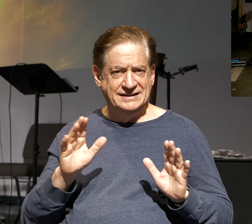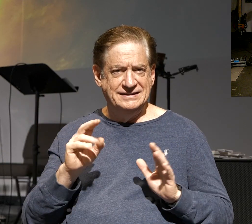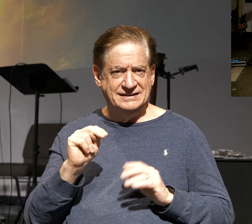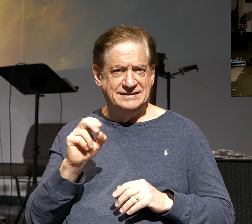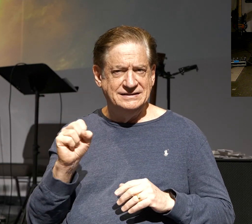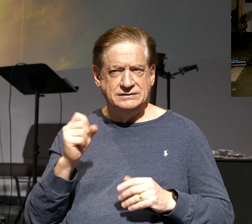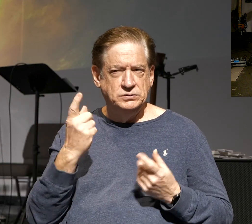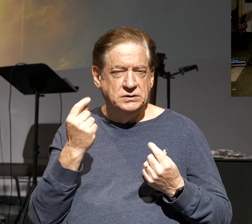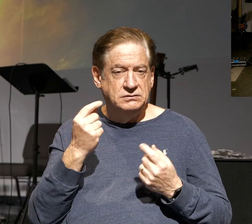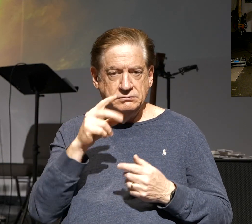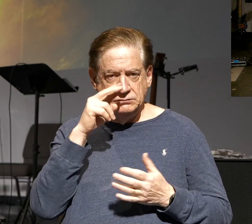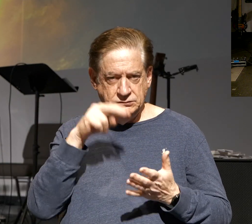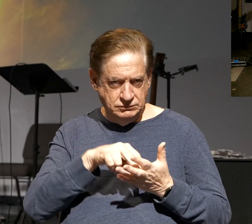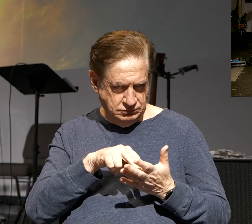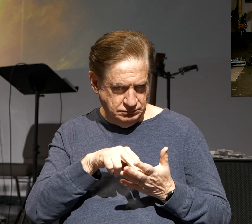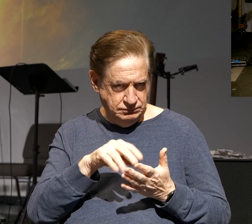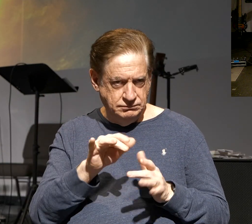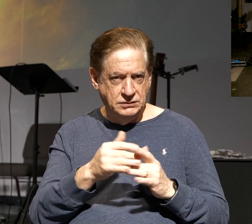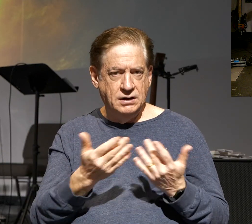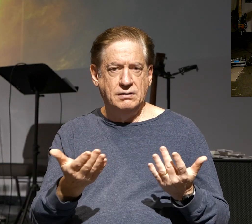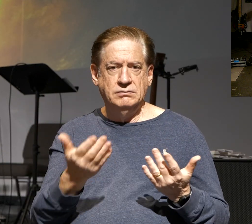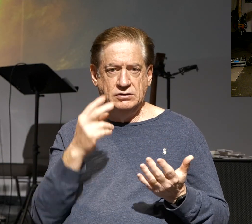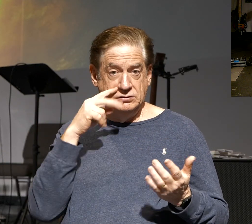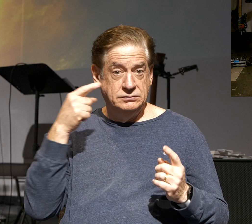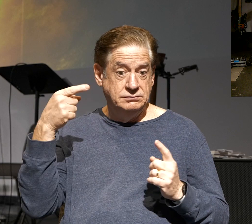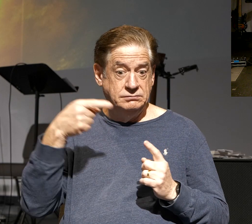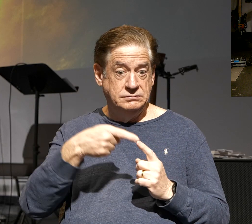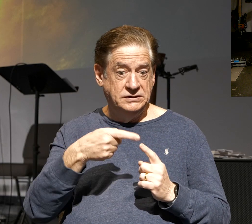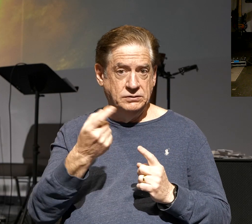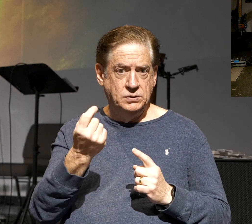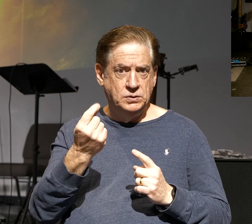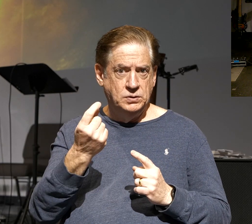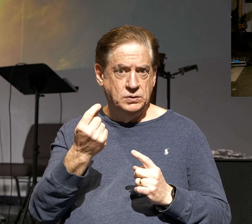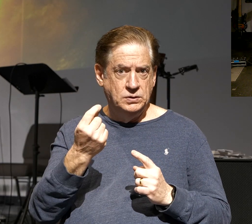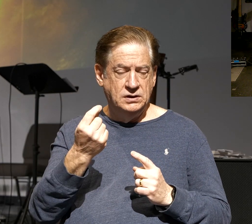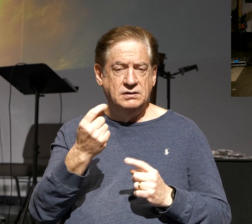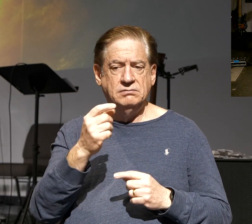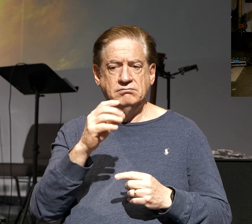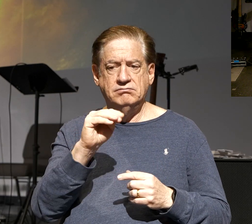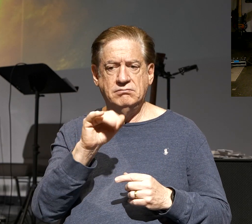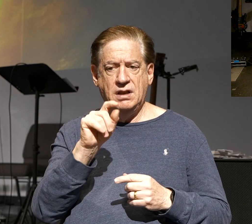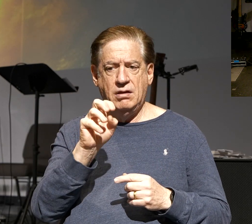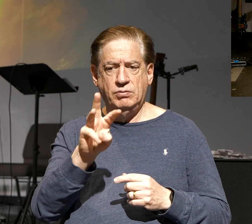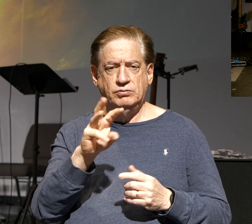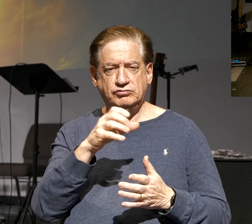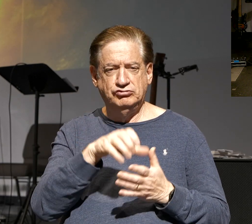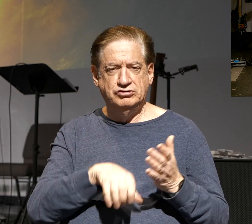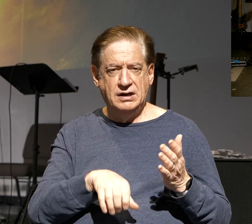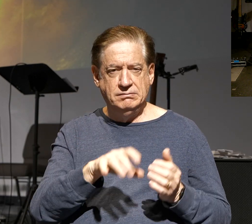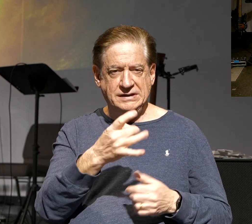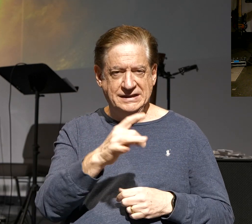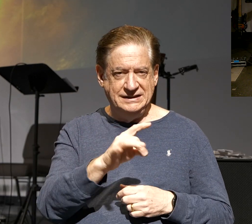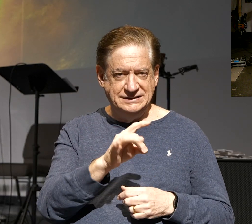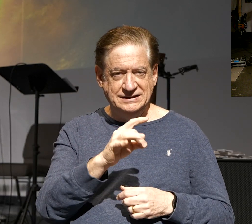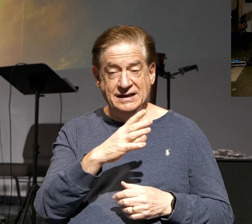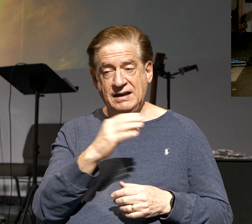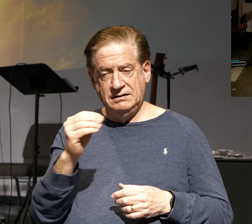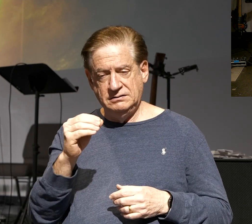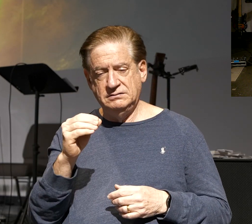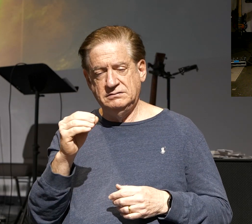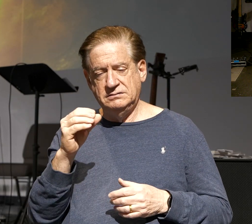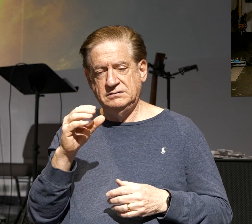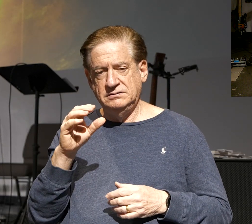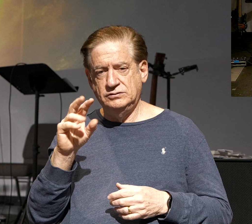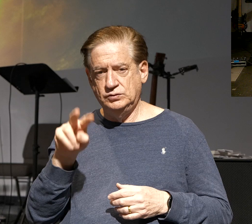and look specifically at Matthew chapter 18 and Matthew chapter 22. 18